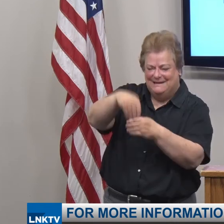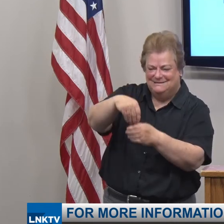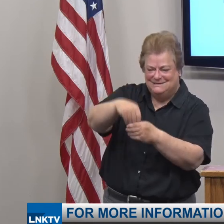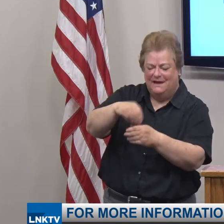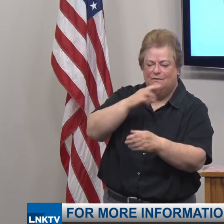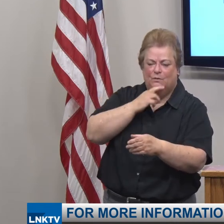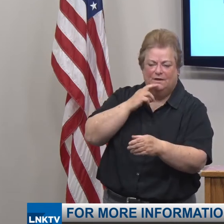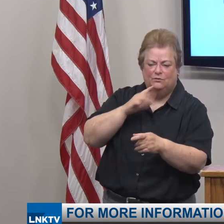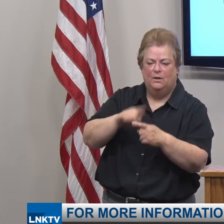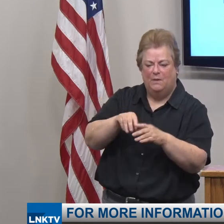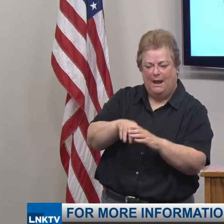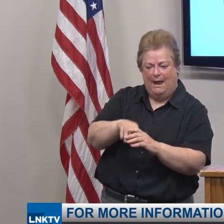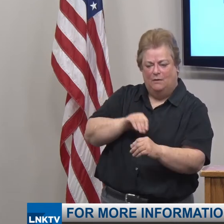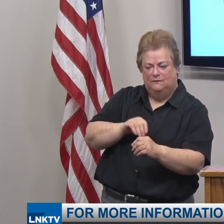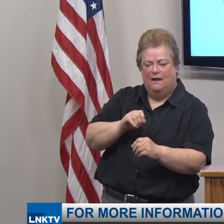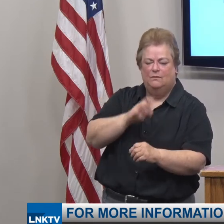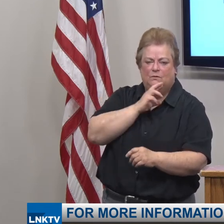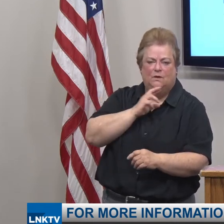situation.